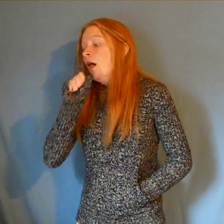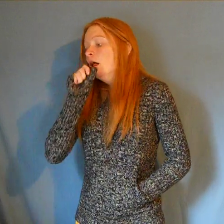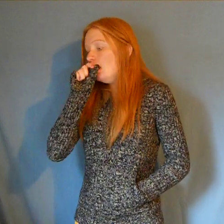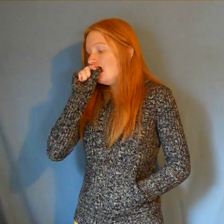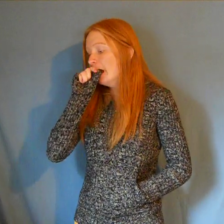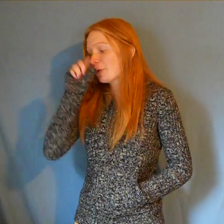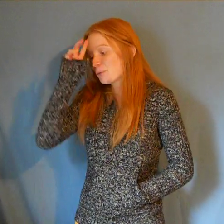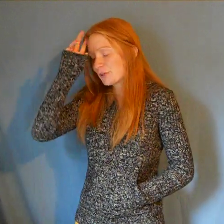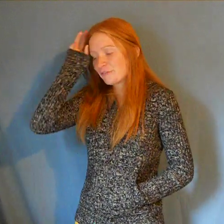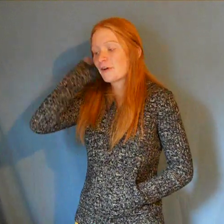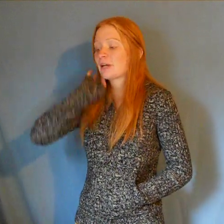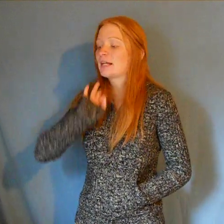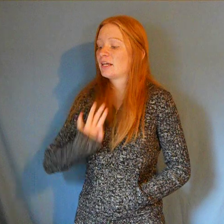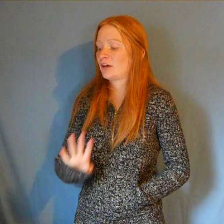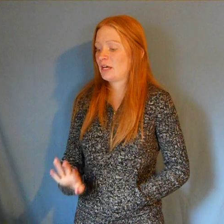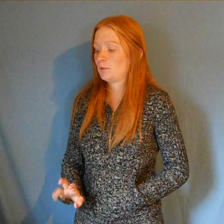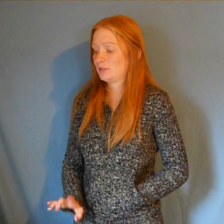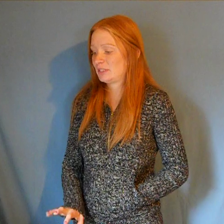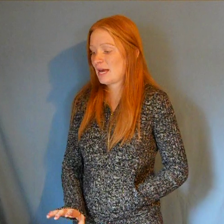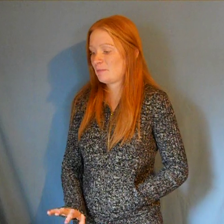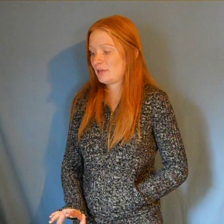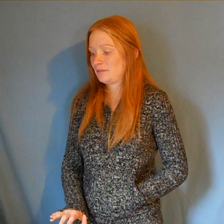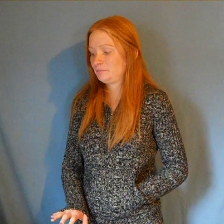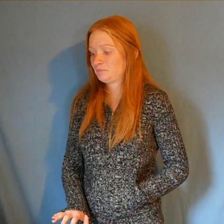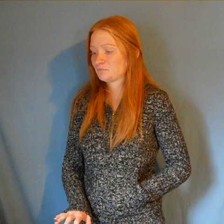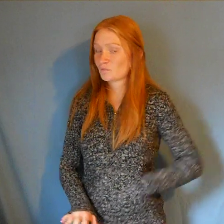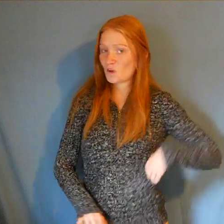But you put the phone on it and are able to type deaf people have those?